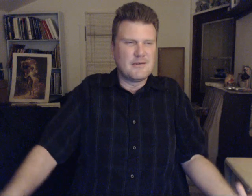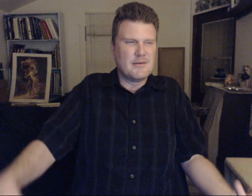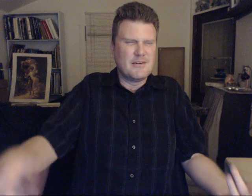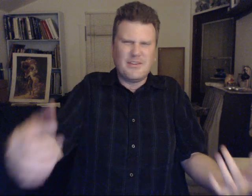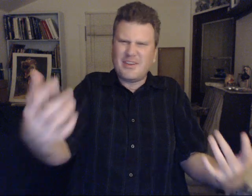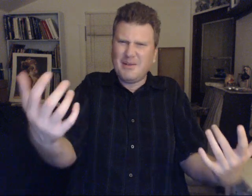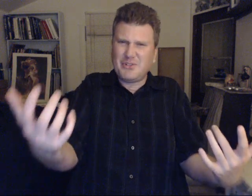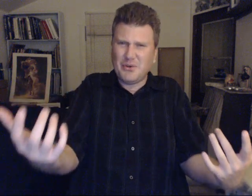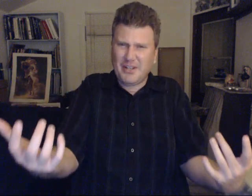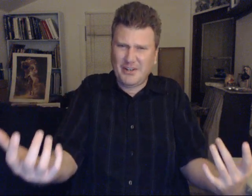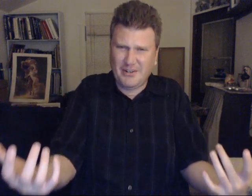You think I am joking here.